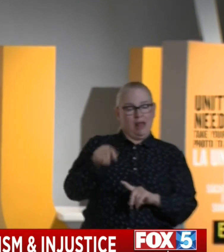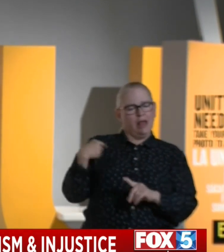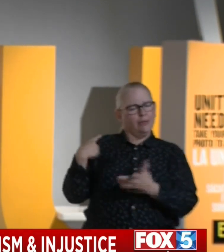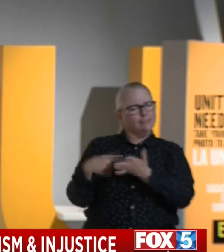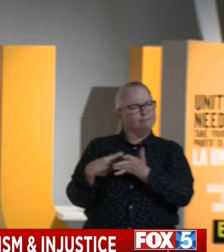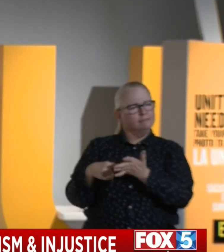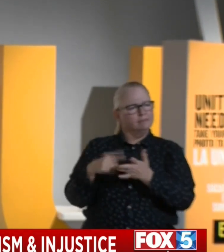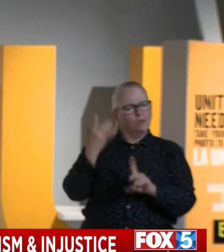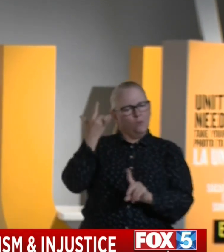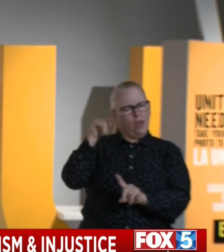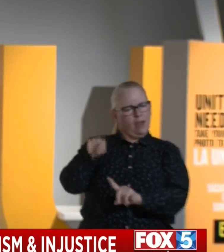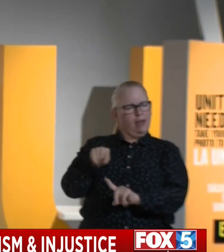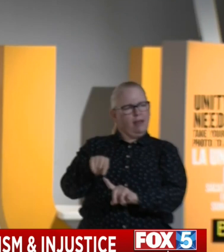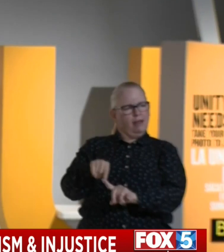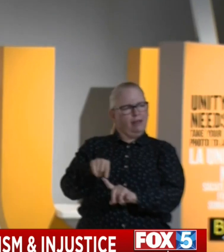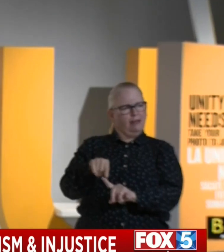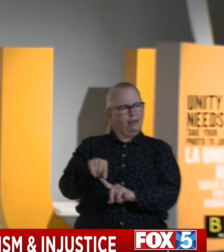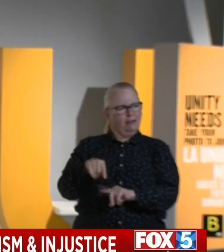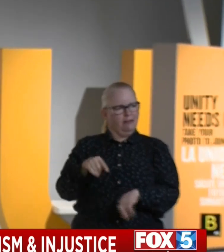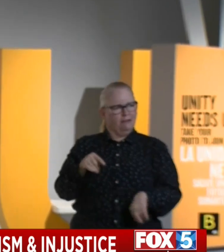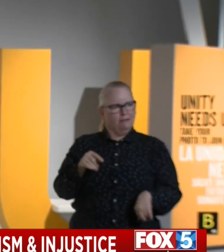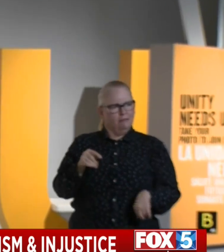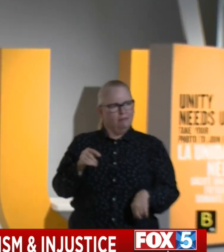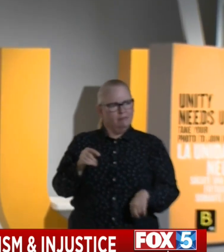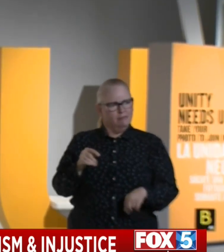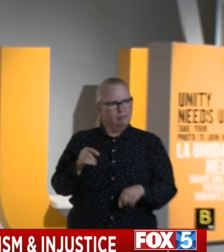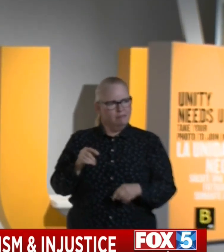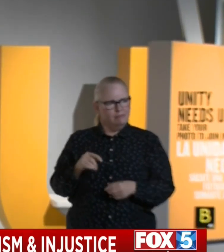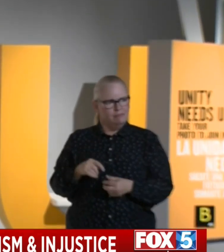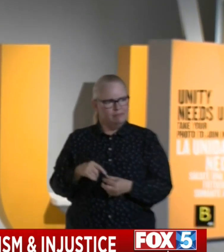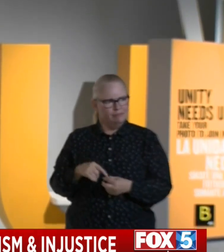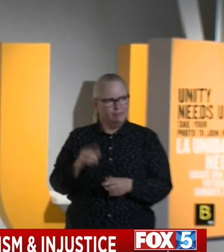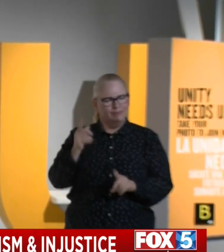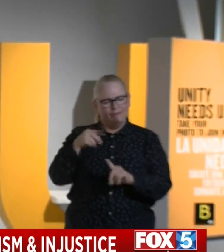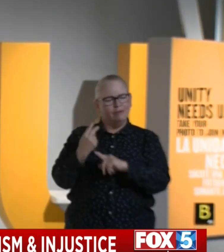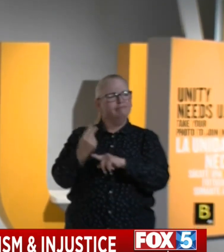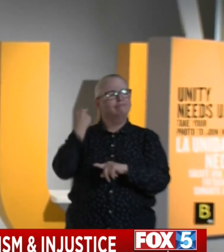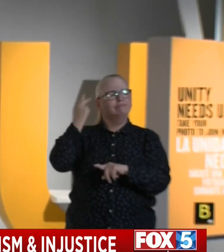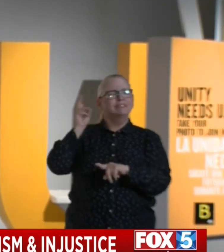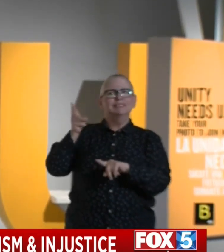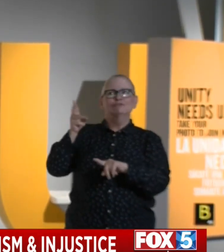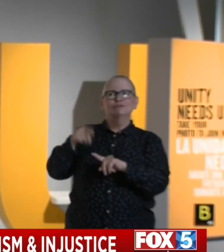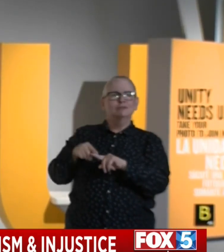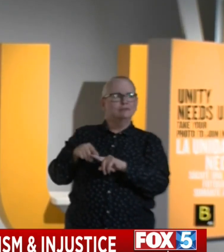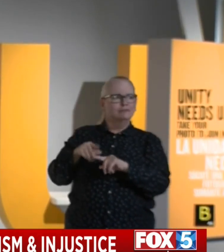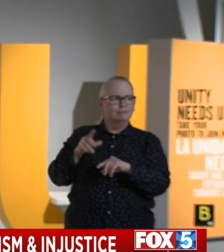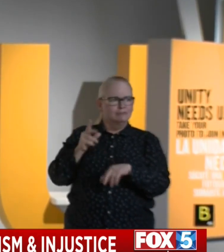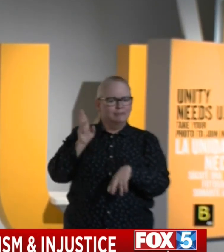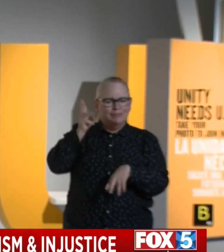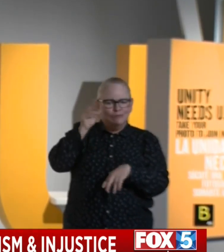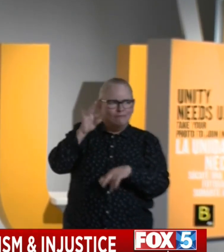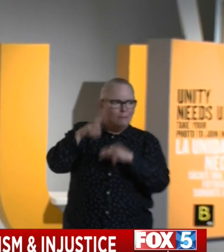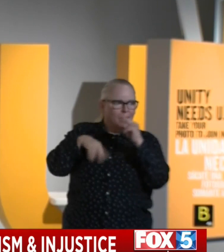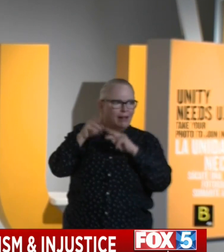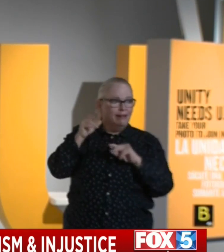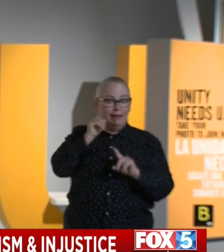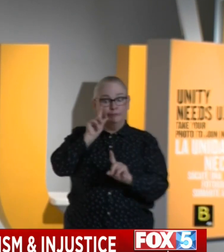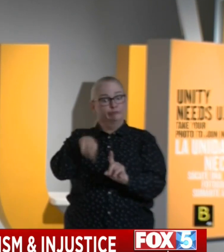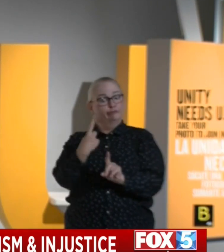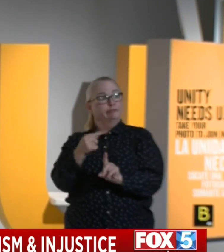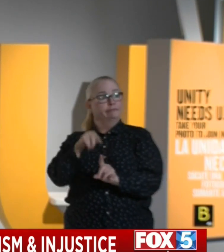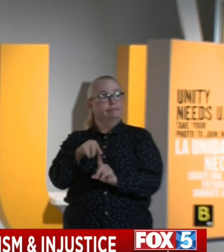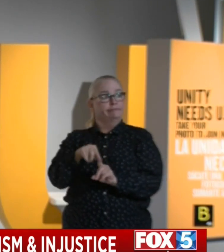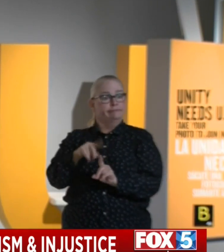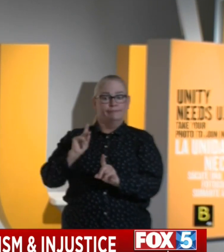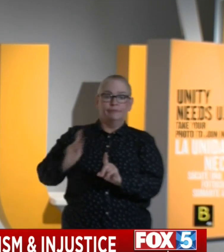learned about the history of institutional building, not just physical infrastructure, but human